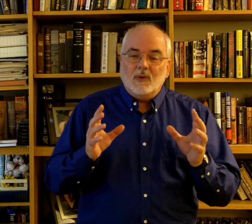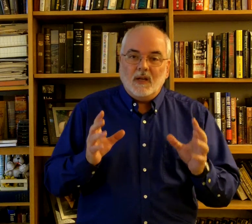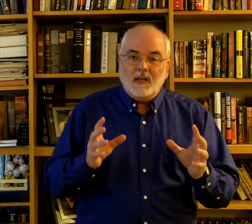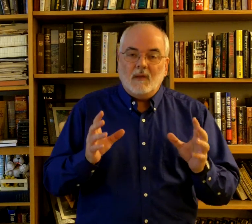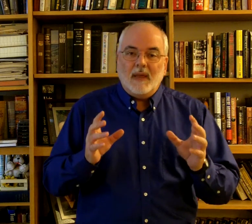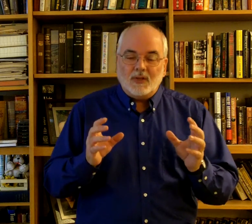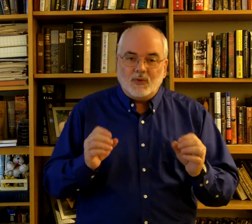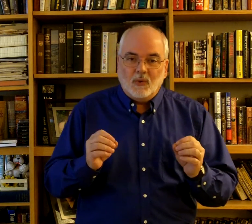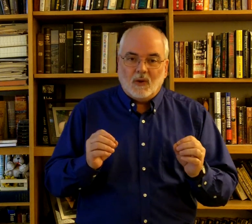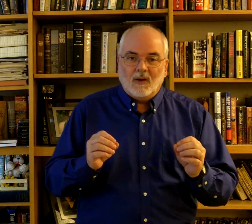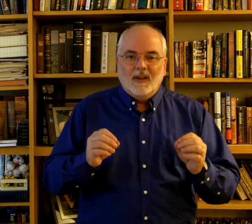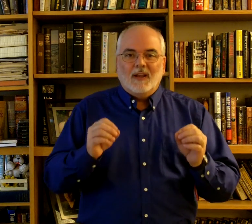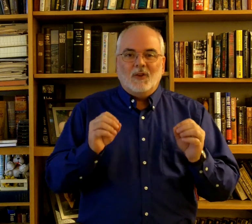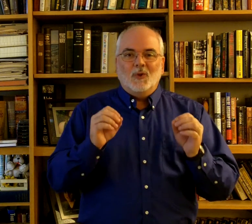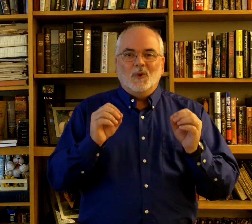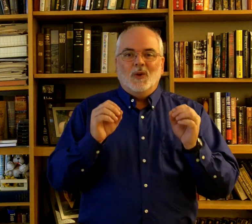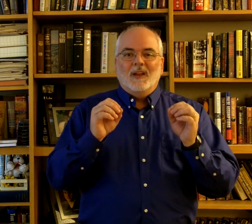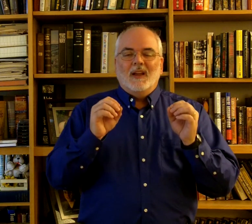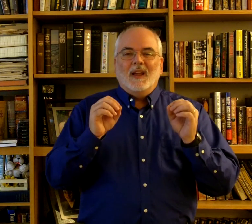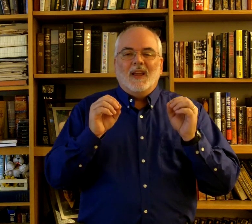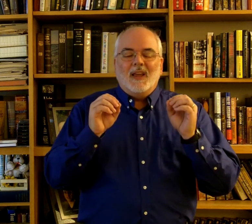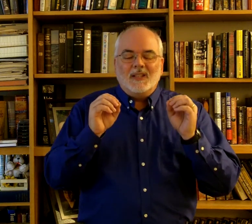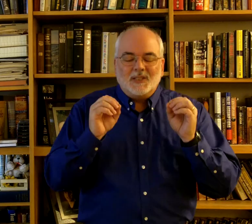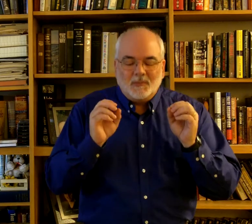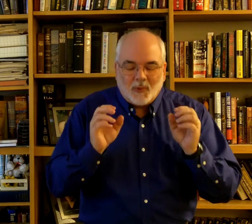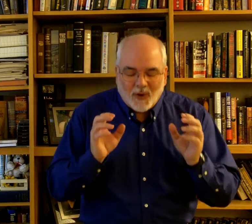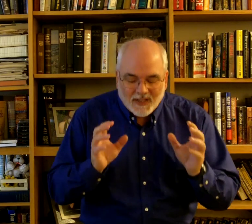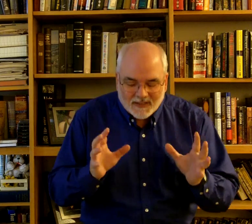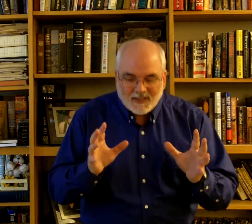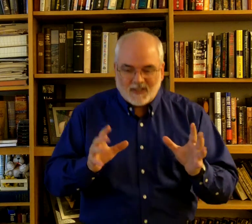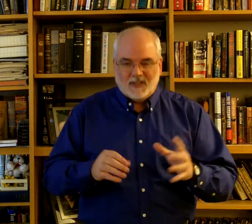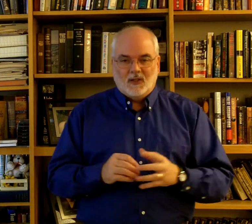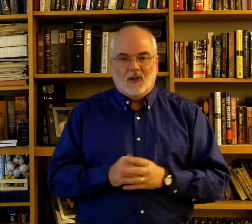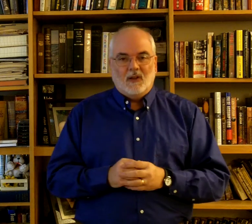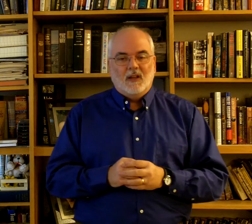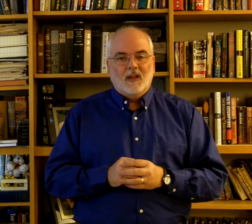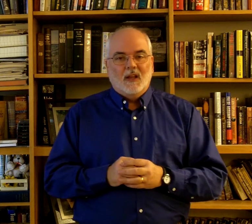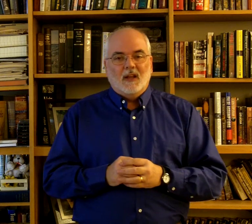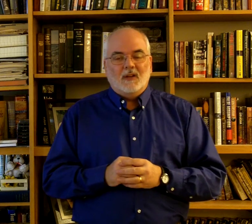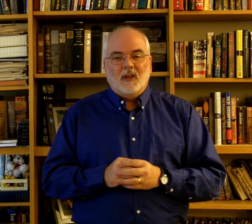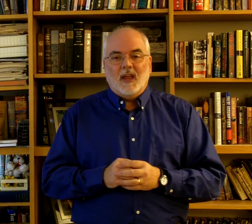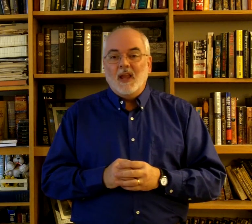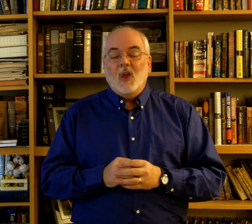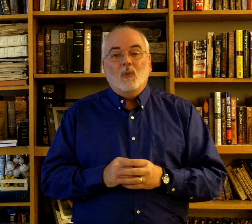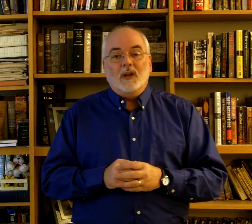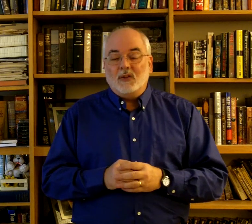need to make sure you express the song. Okay. When you